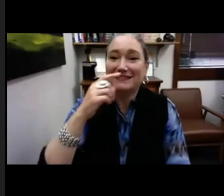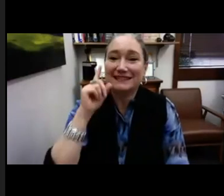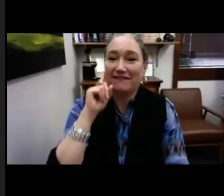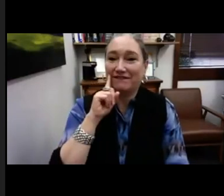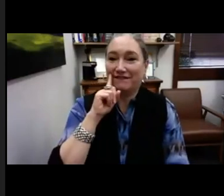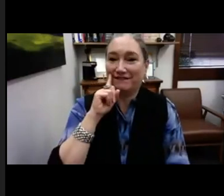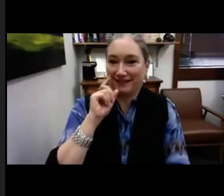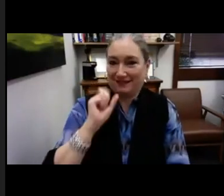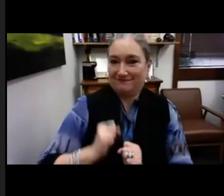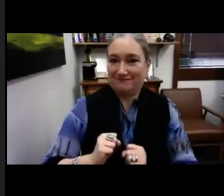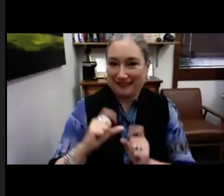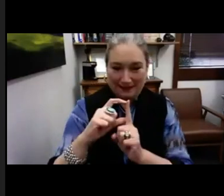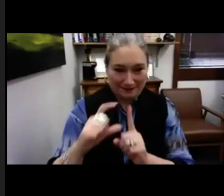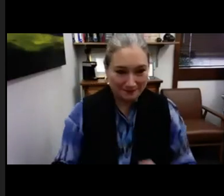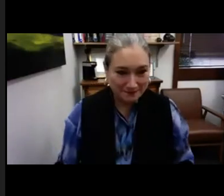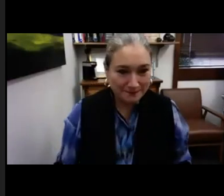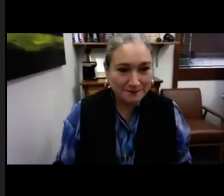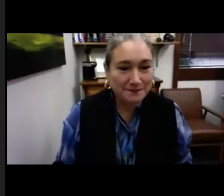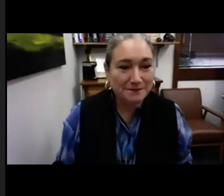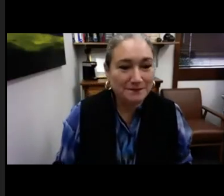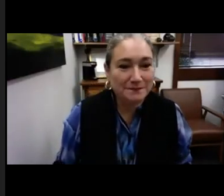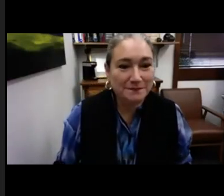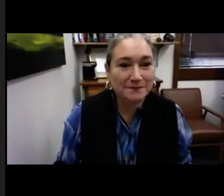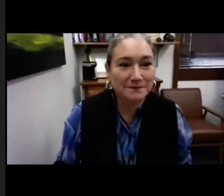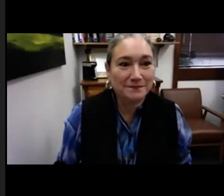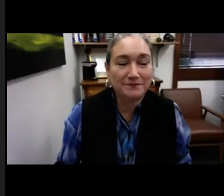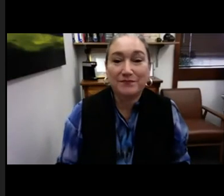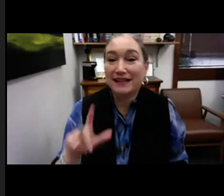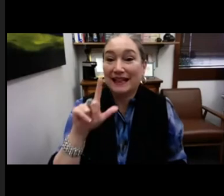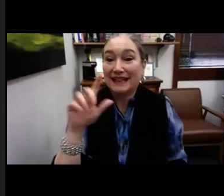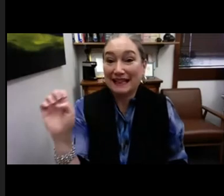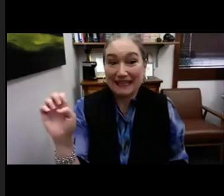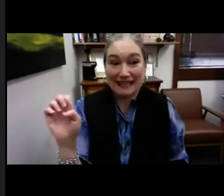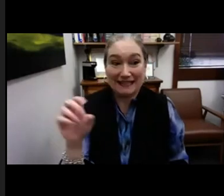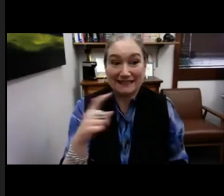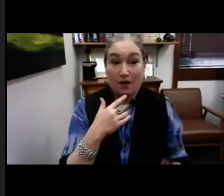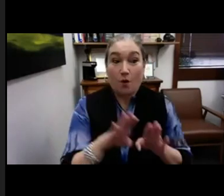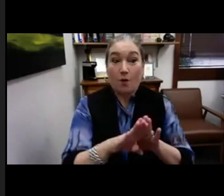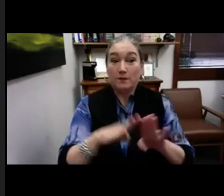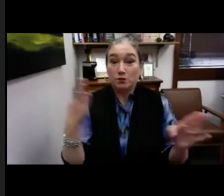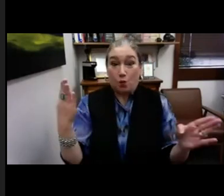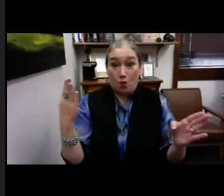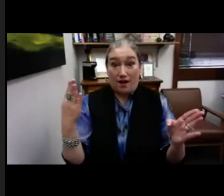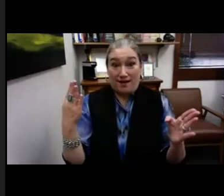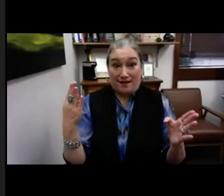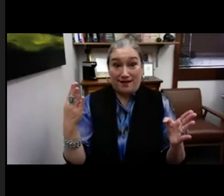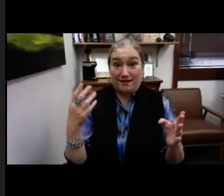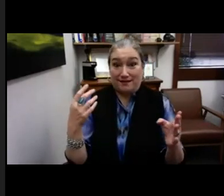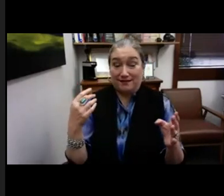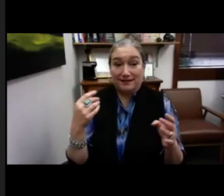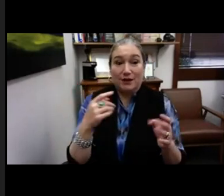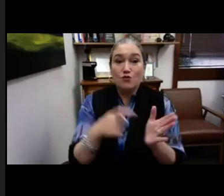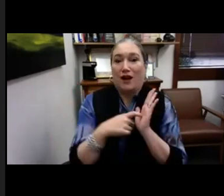See the big D on her forehead. That's for culturally deaf, proud to be deaf. This is from Lee.